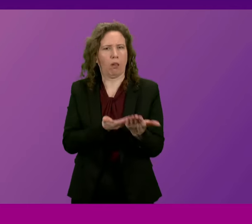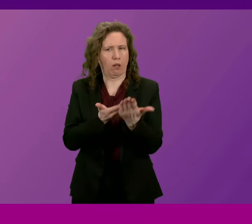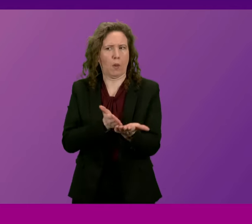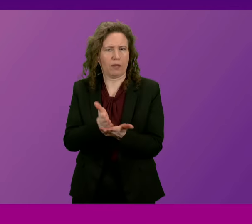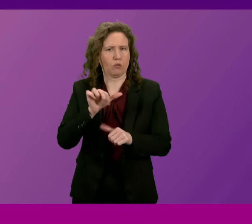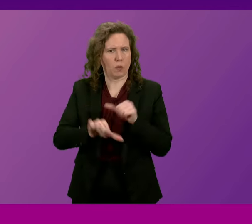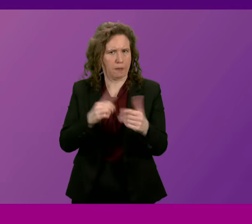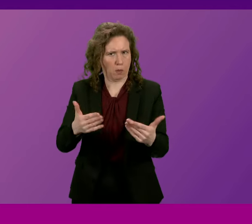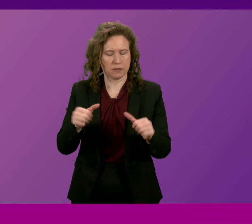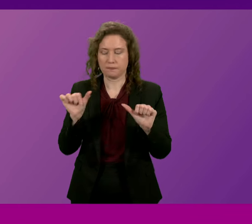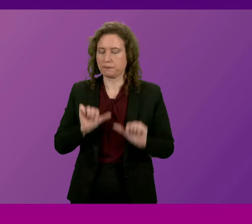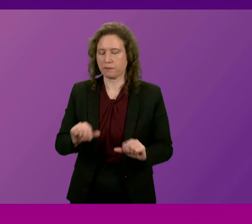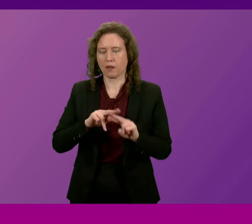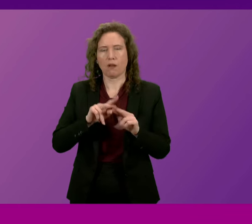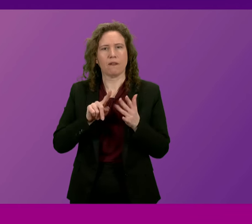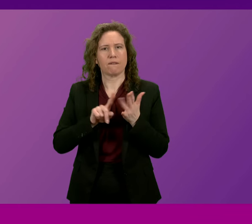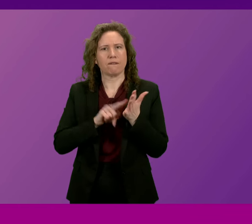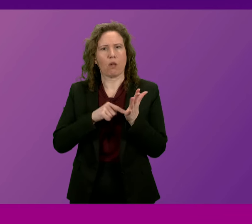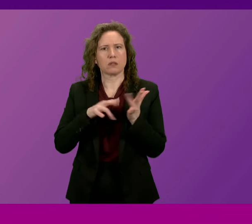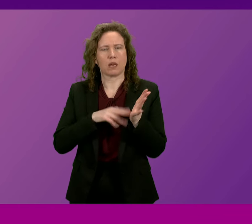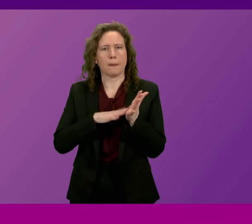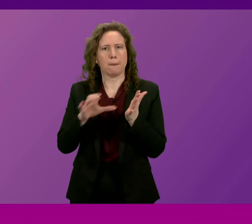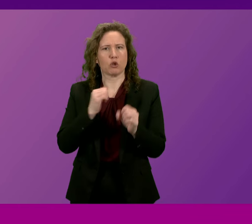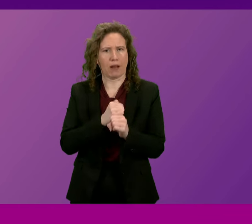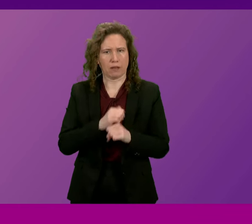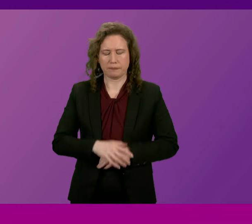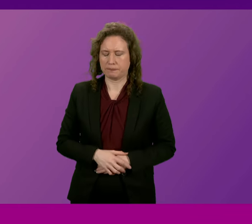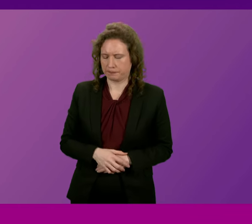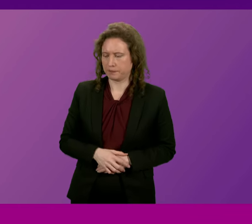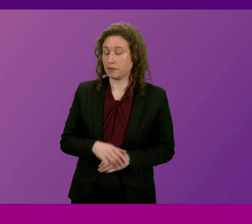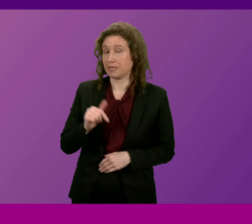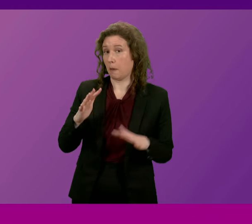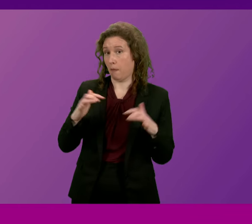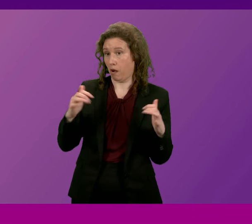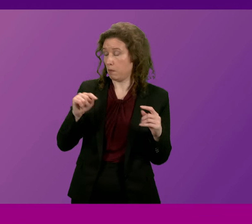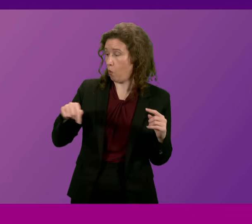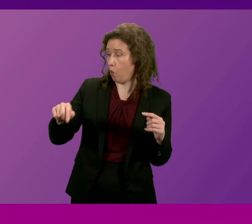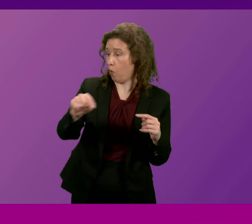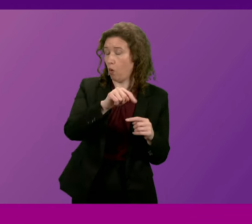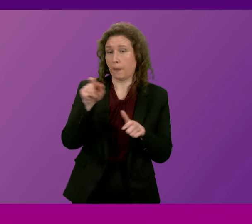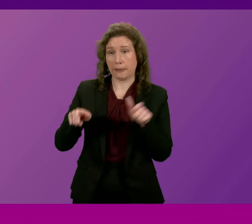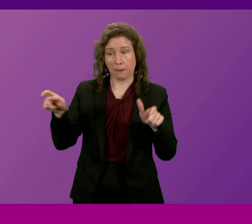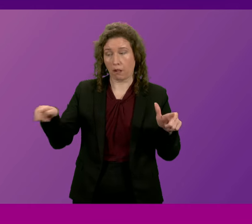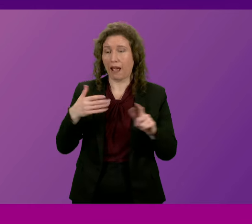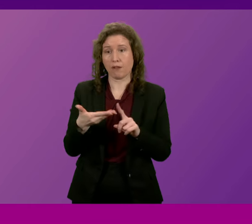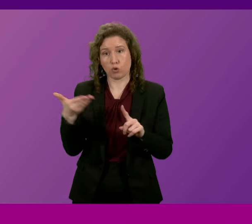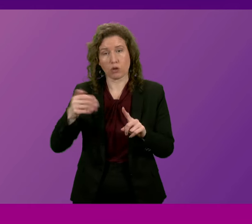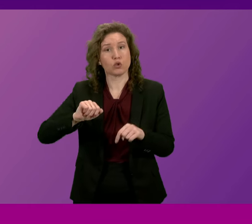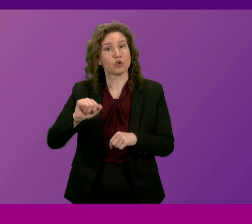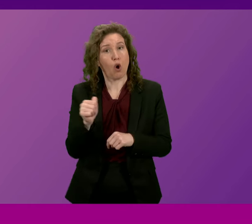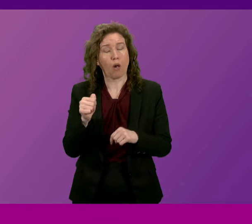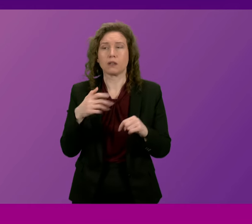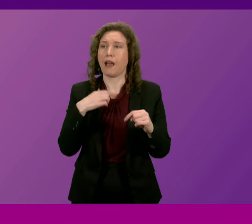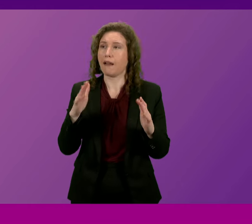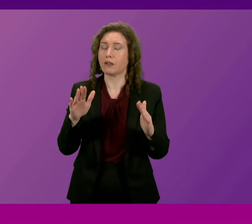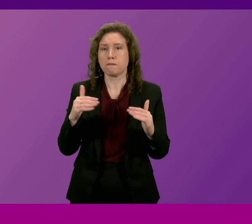Fulton McGregor. Thank you, President Officer. During this parliamentary session, members from every party have acknowledged that Scotland having a much